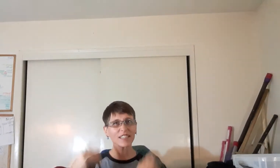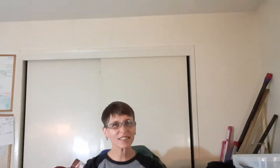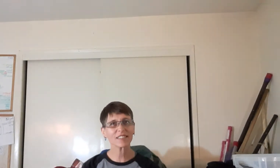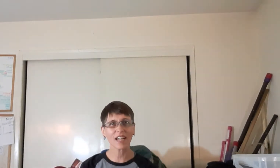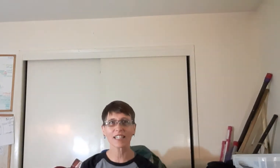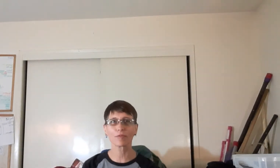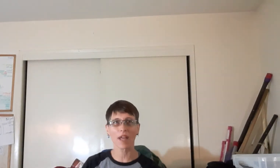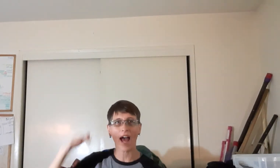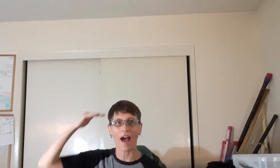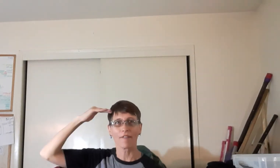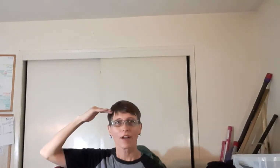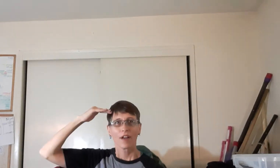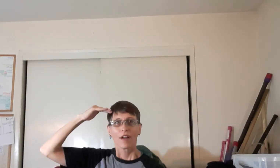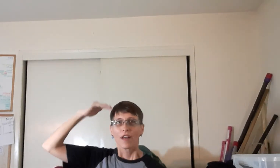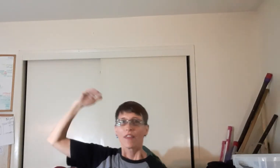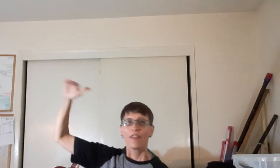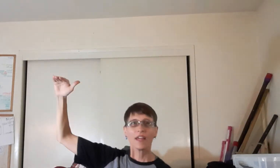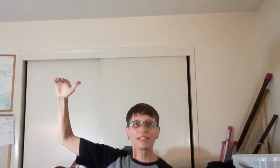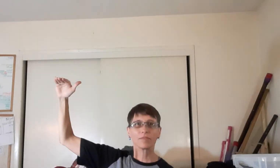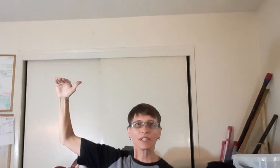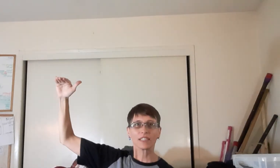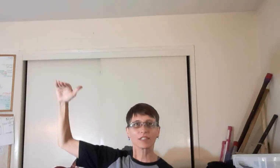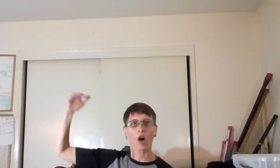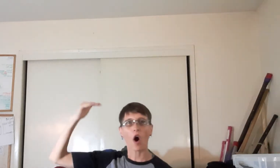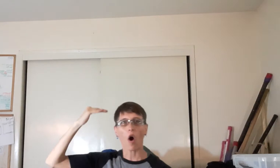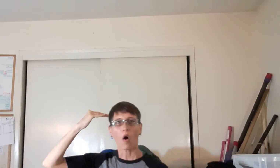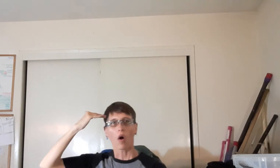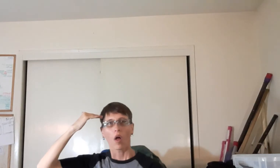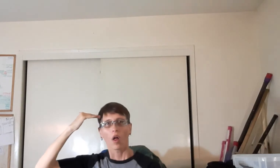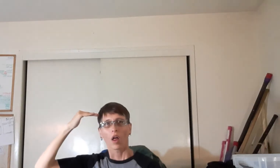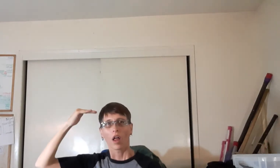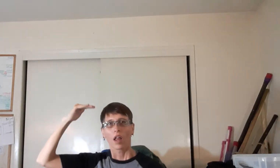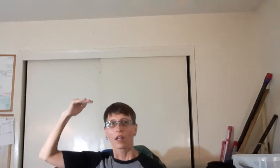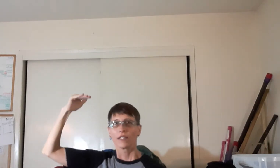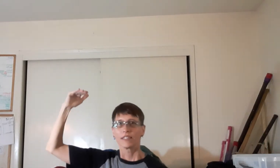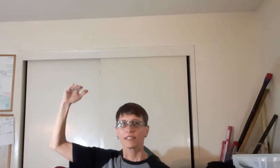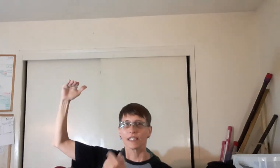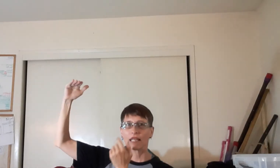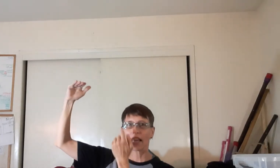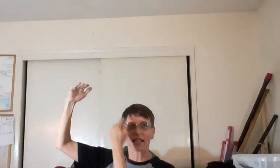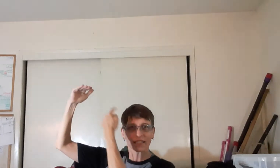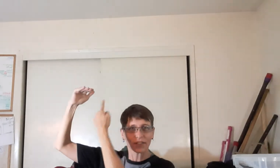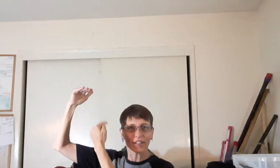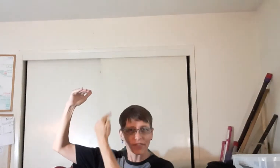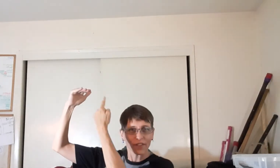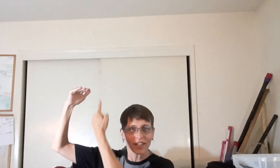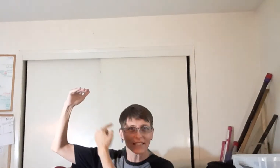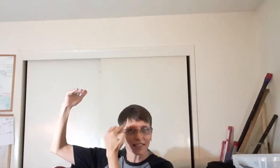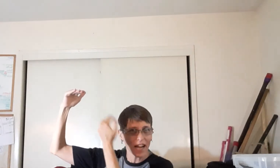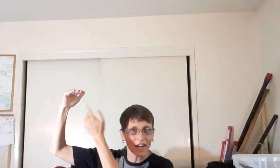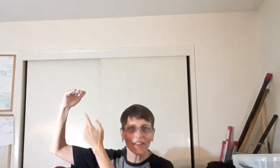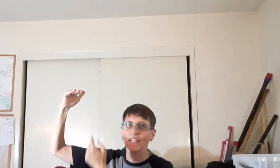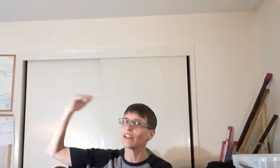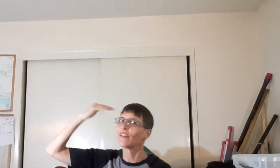signs we have. This means tall. See? Like, it's only a few inches higher than you.